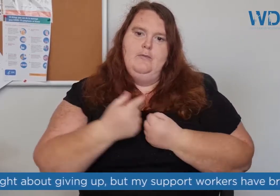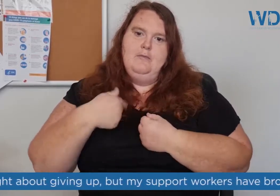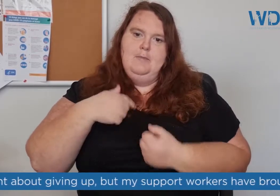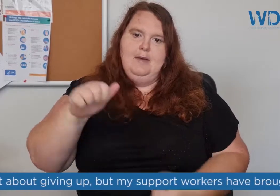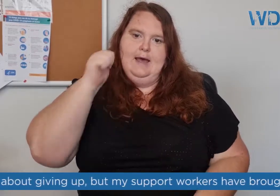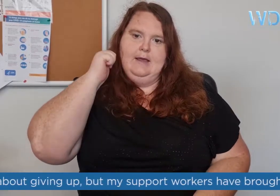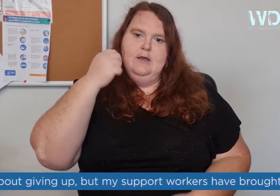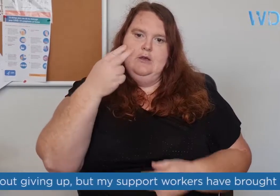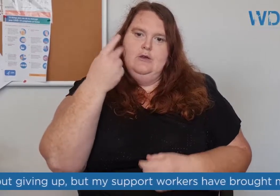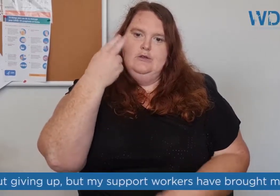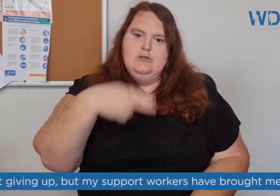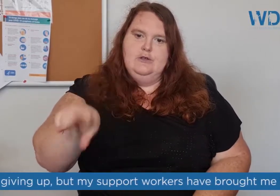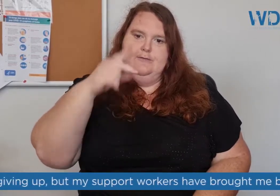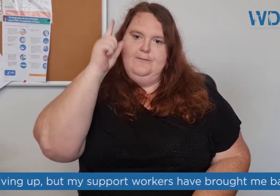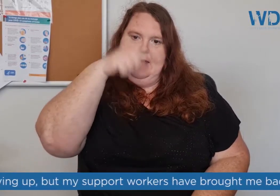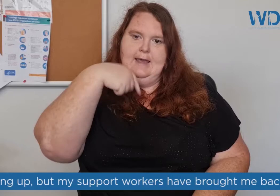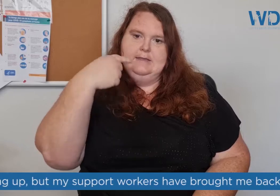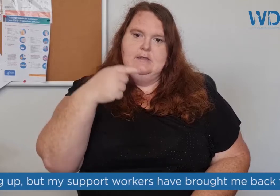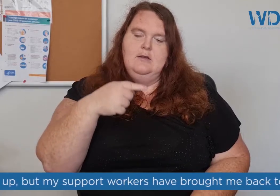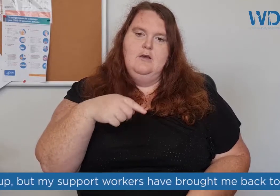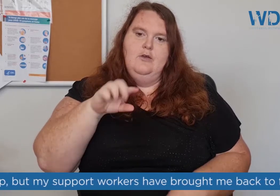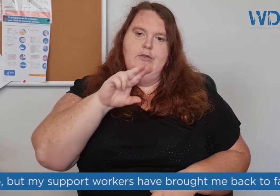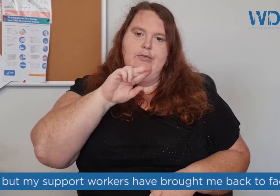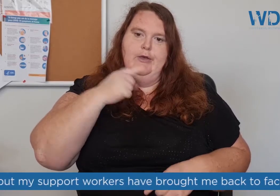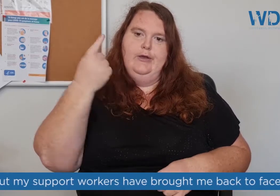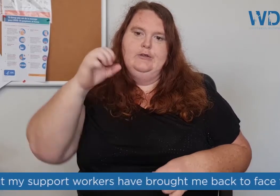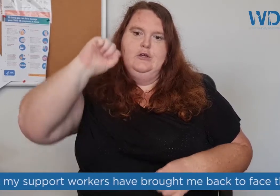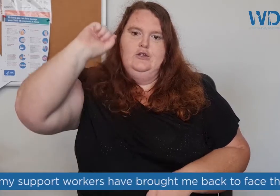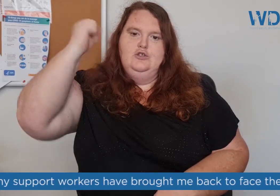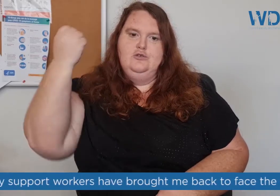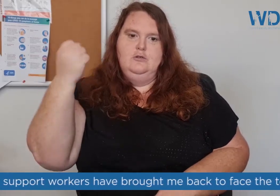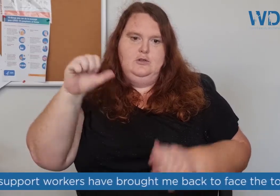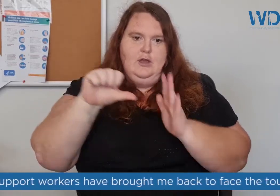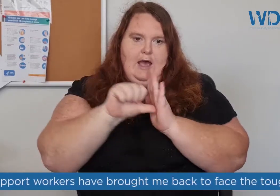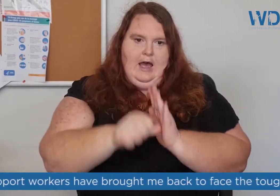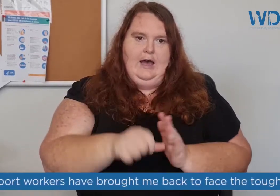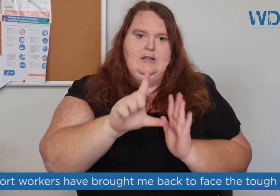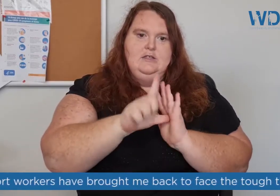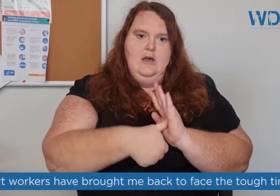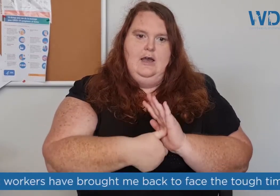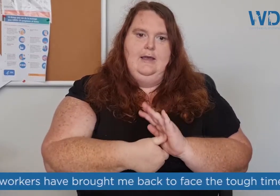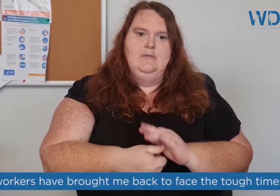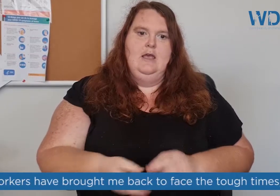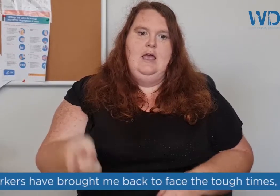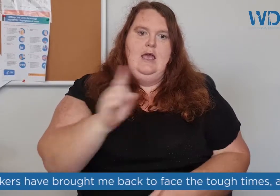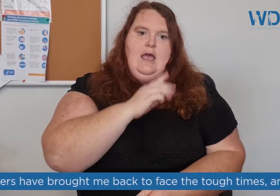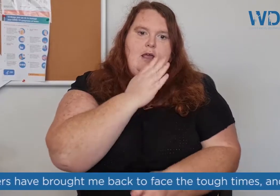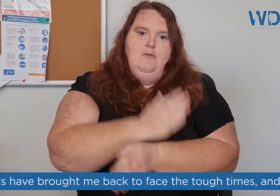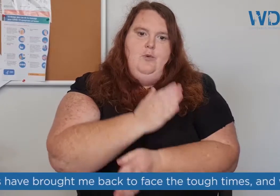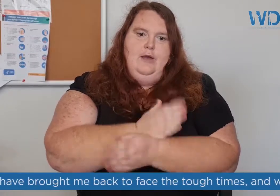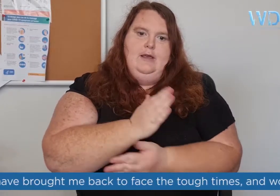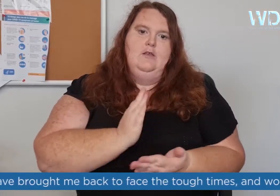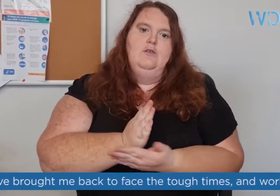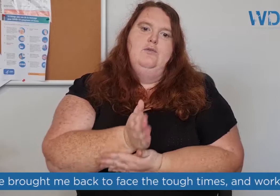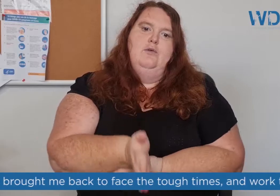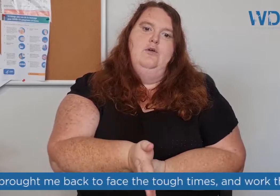me back to face the the hard time and working through